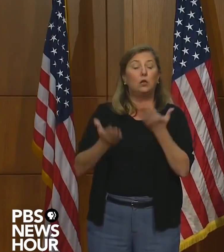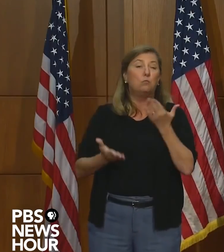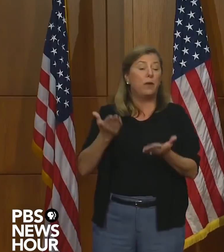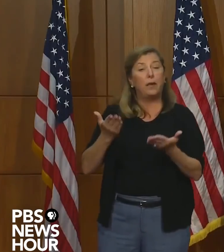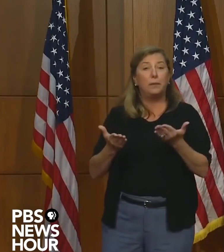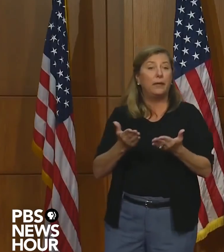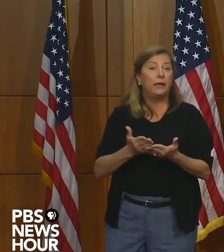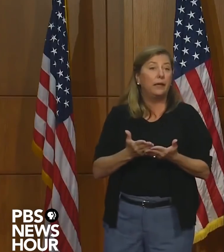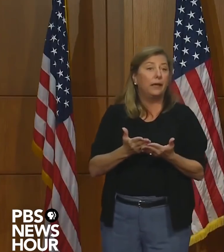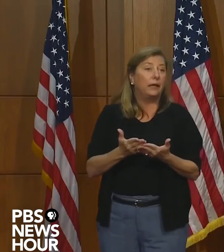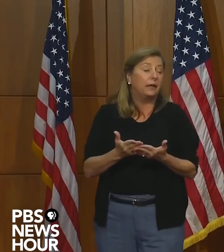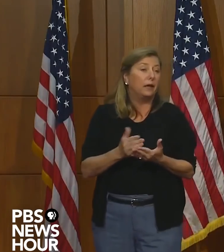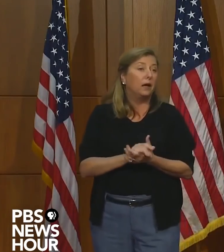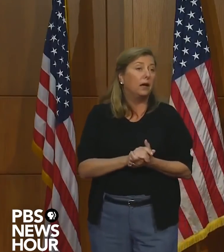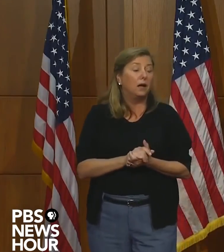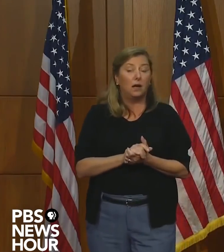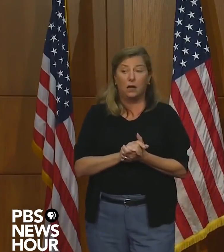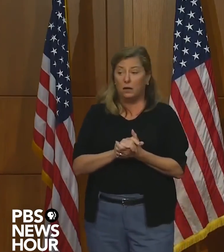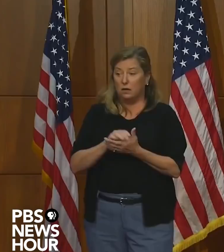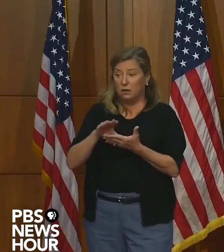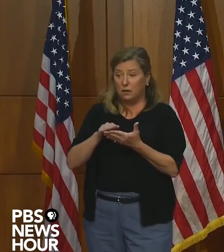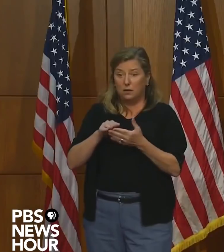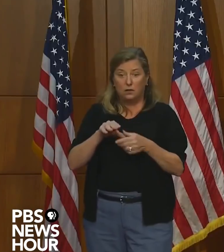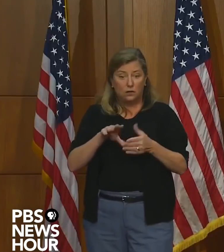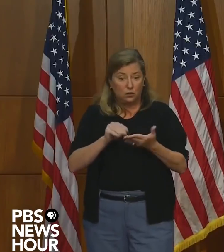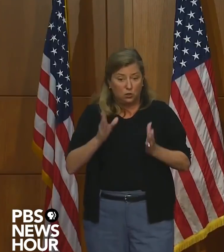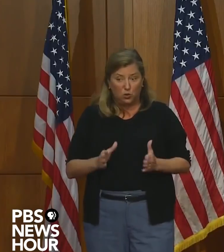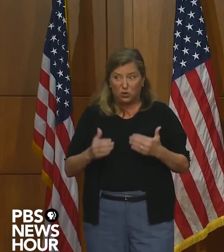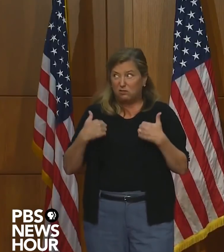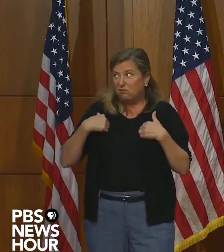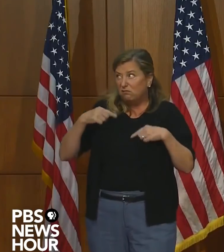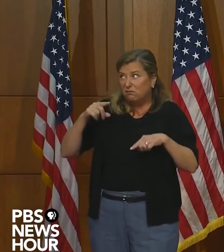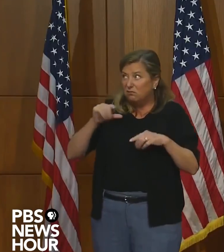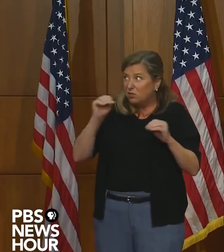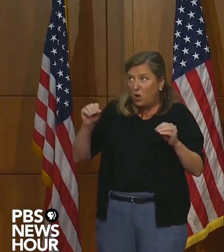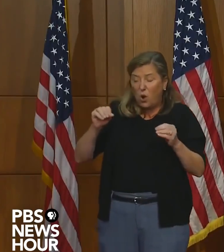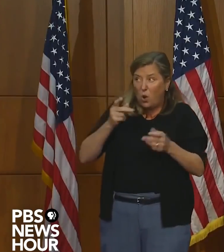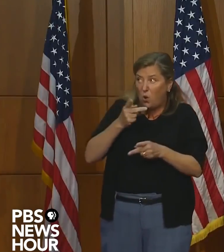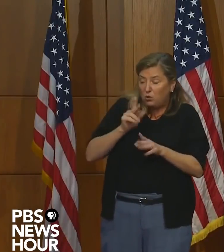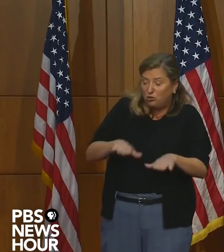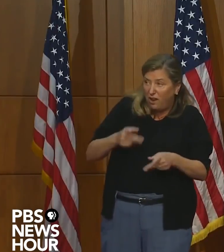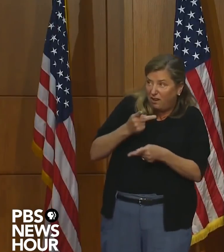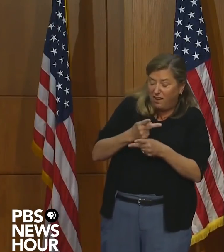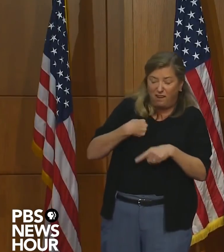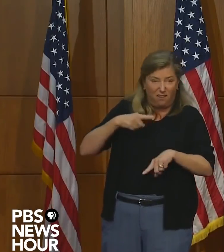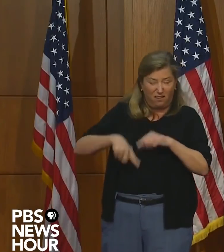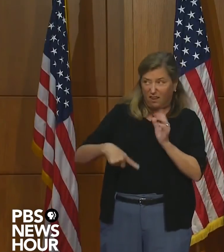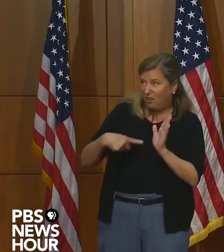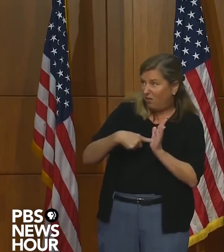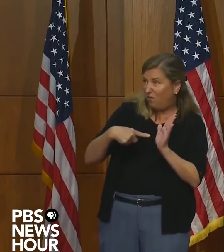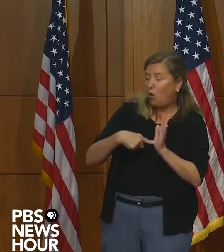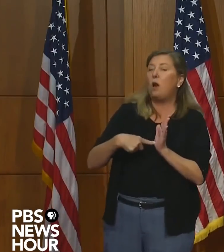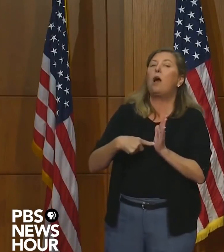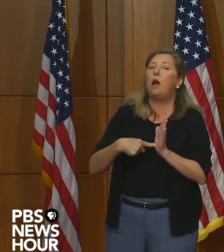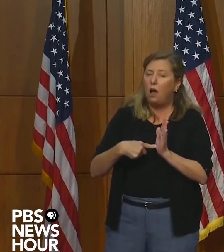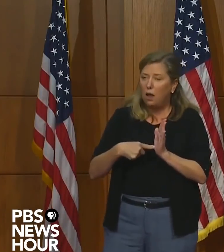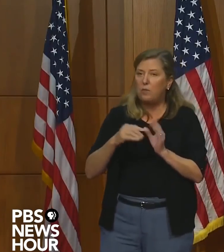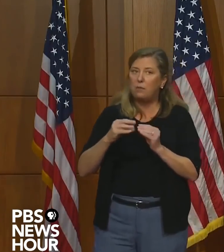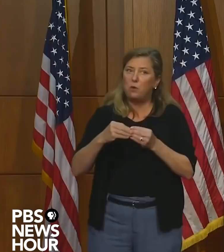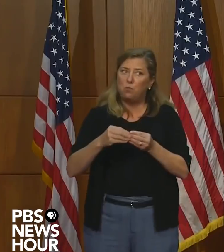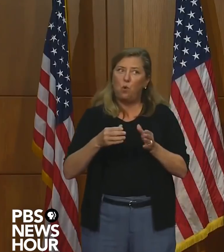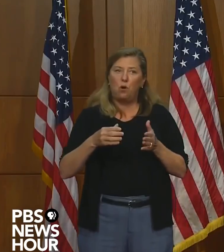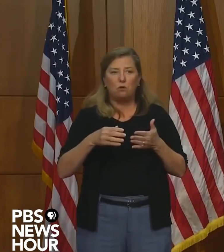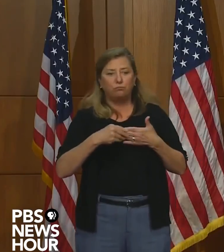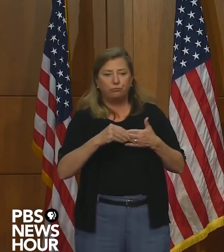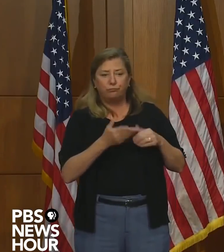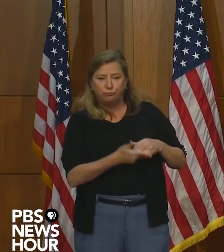requires students that have no access to childcare and no way to afford it additional opportunities in the school as long as the schools